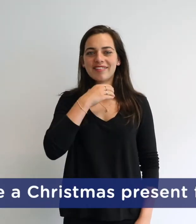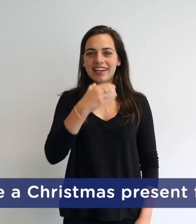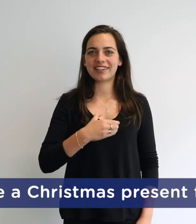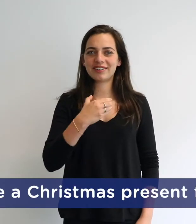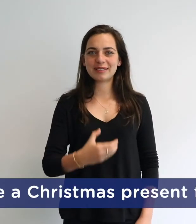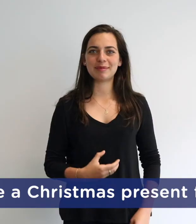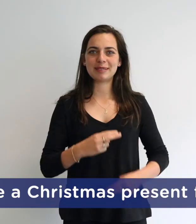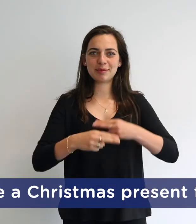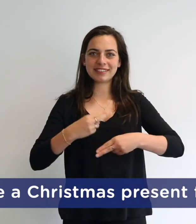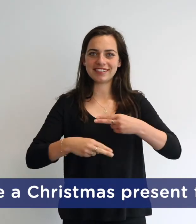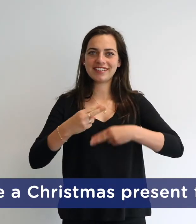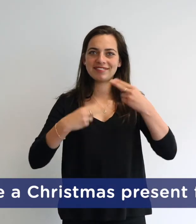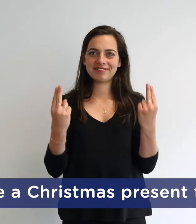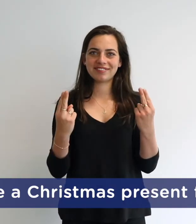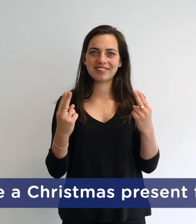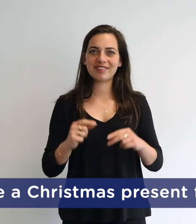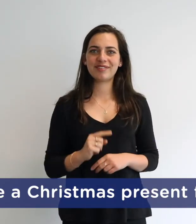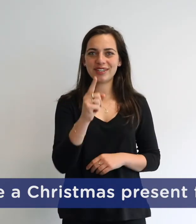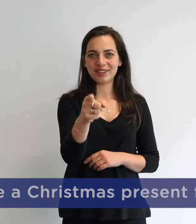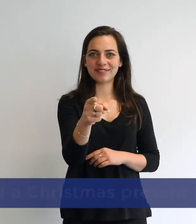a Christmas present for you